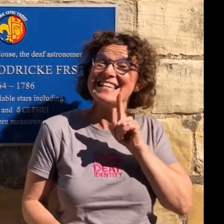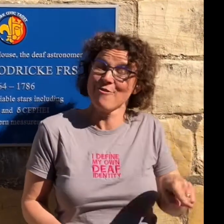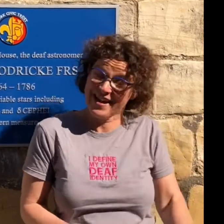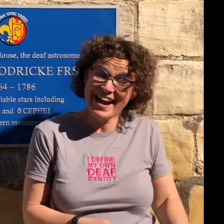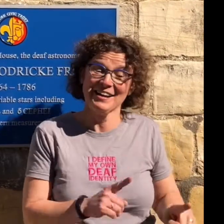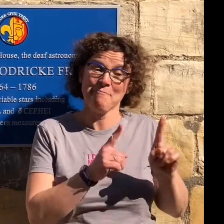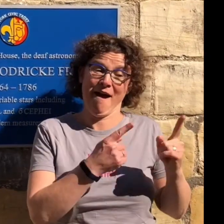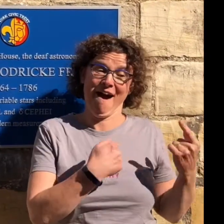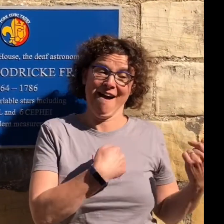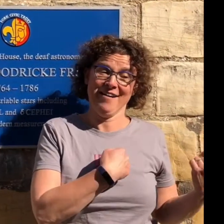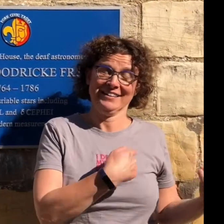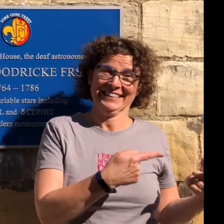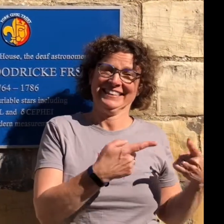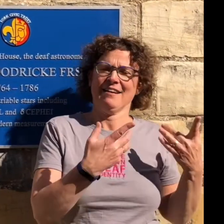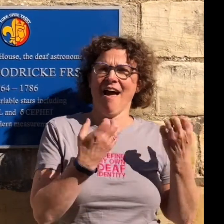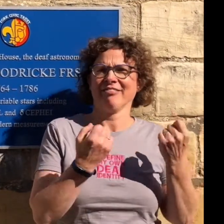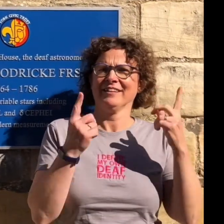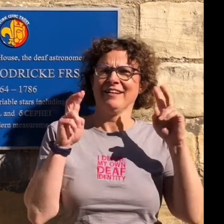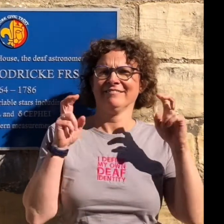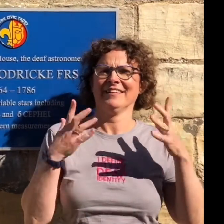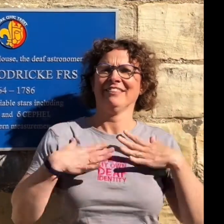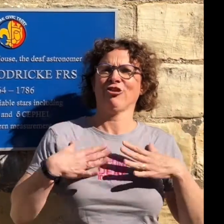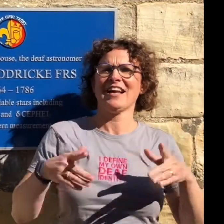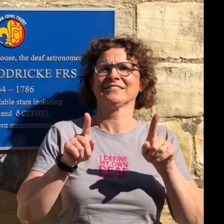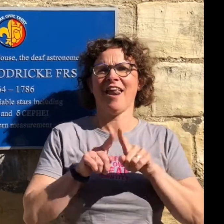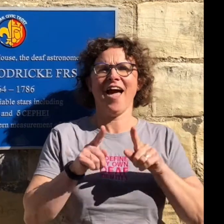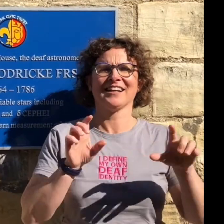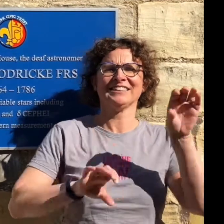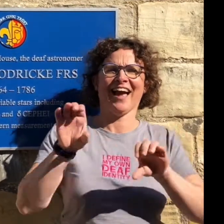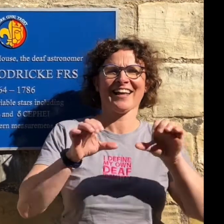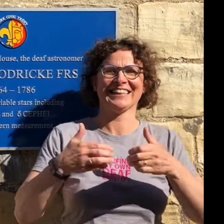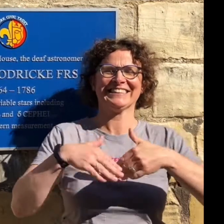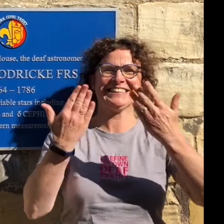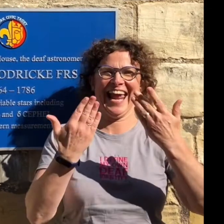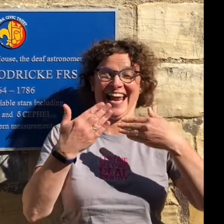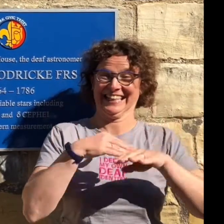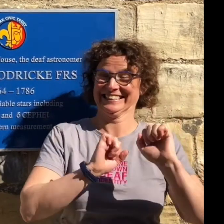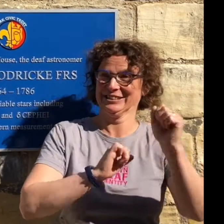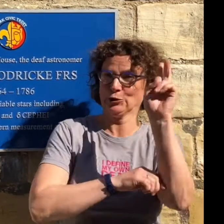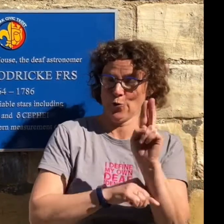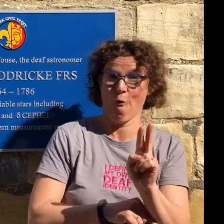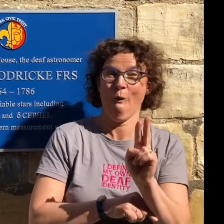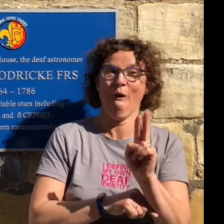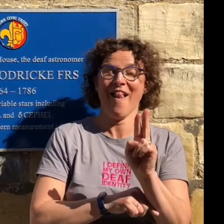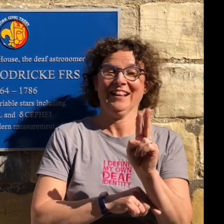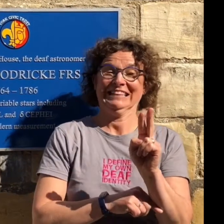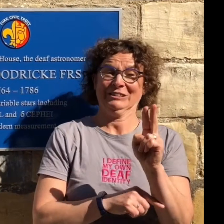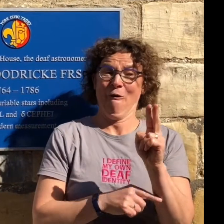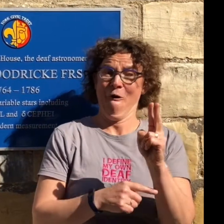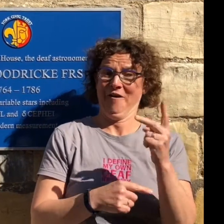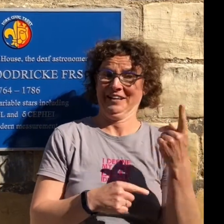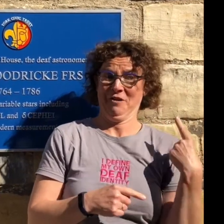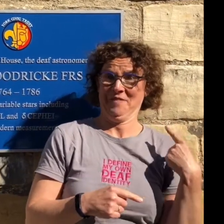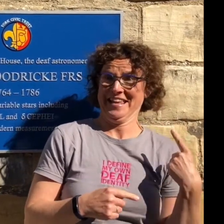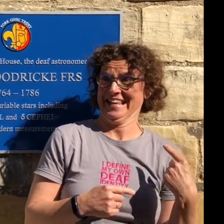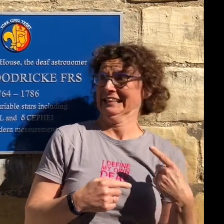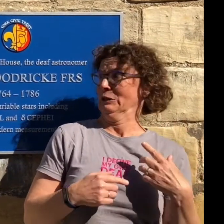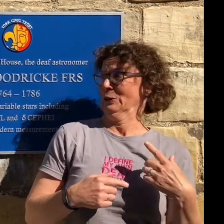five, he's a hearing child, but he was interested in science things and he had a science day at school